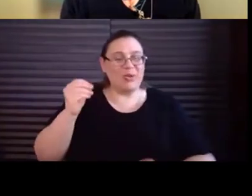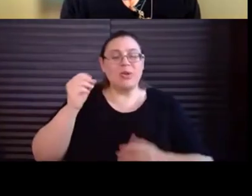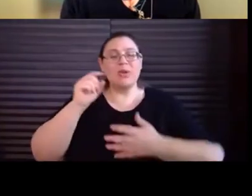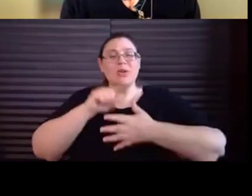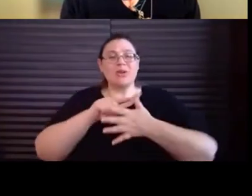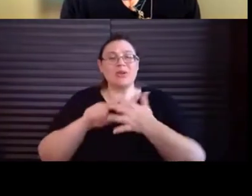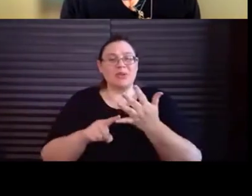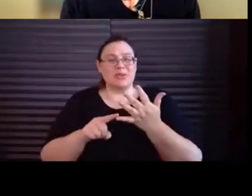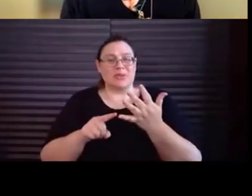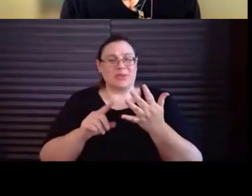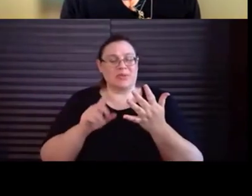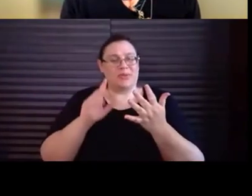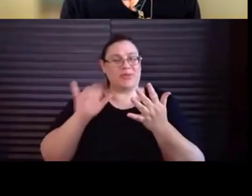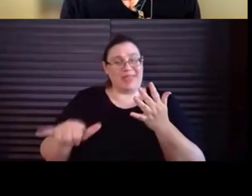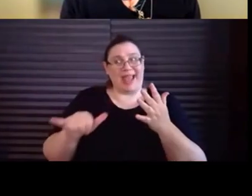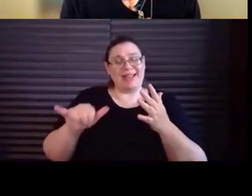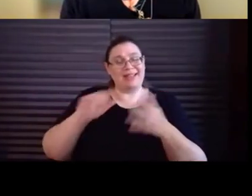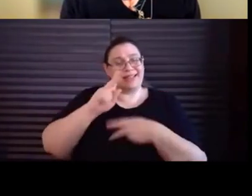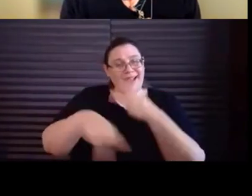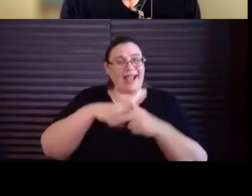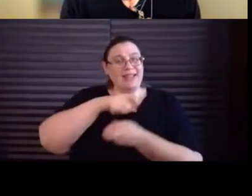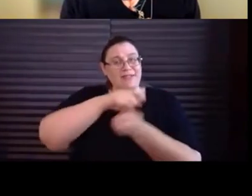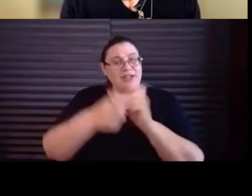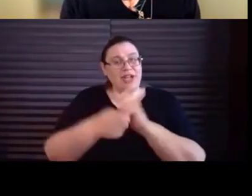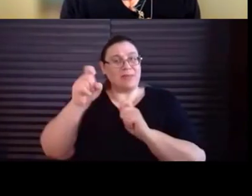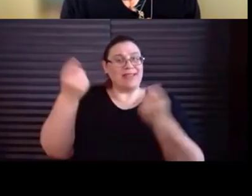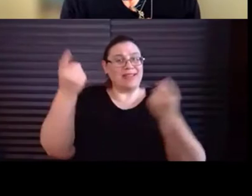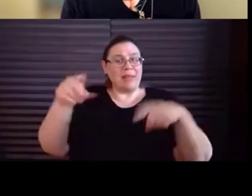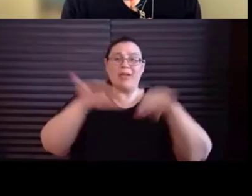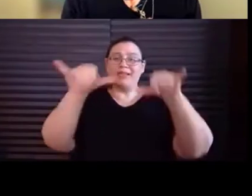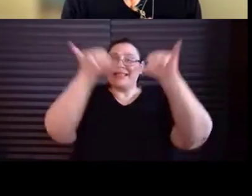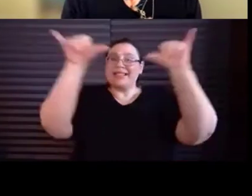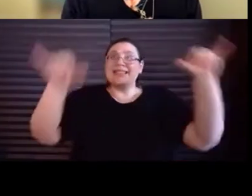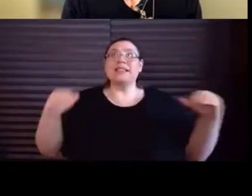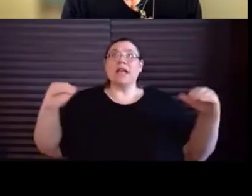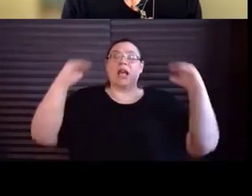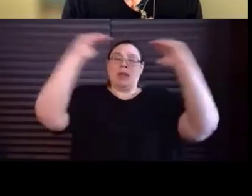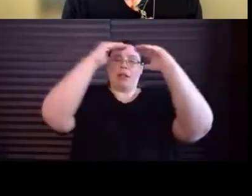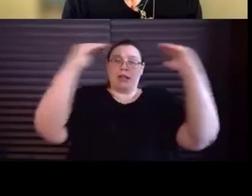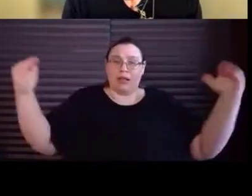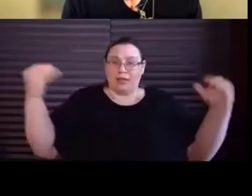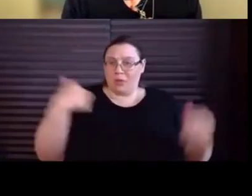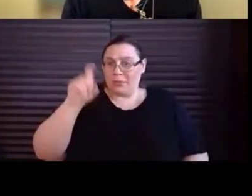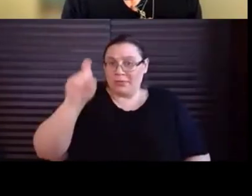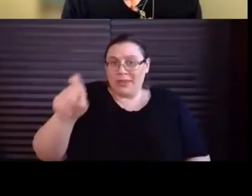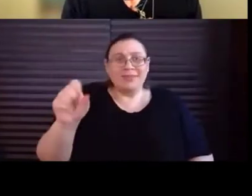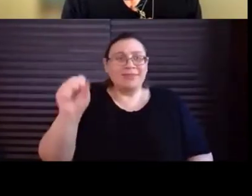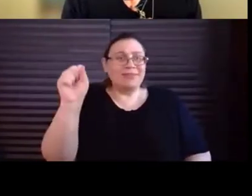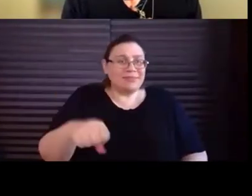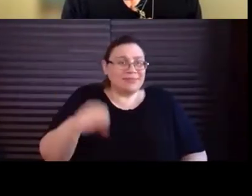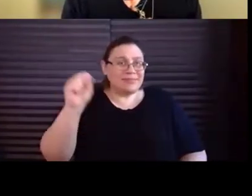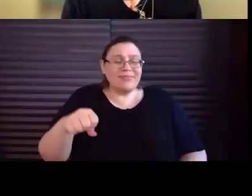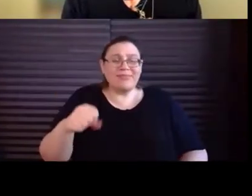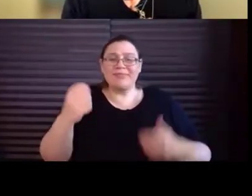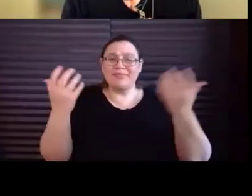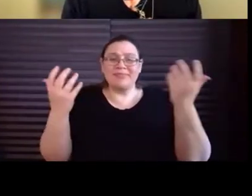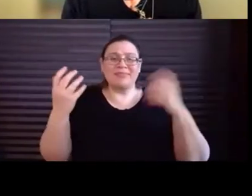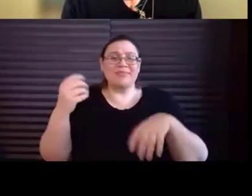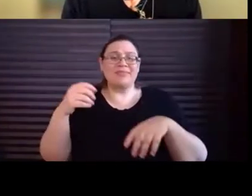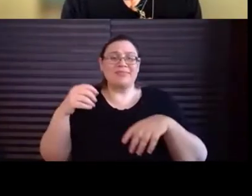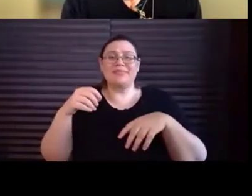institutional change that we need to have. I mean, yes, I agree about education and awareness.